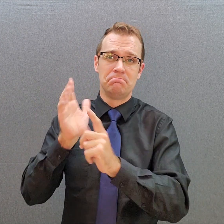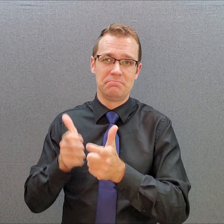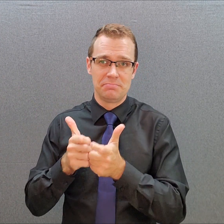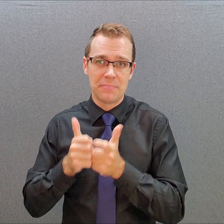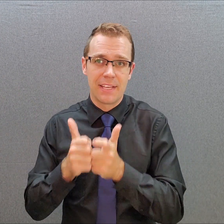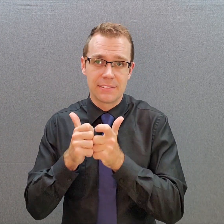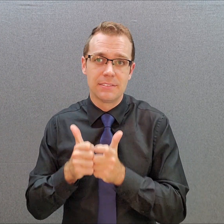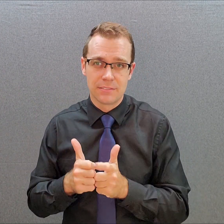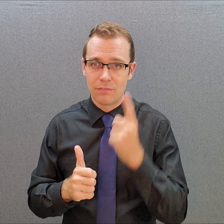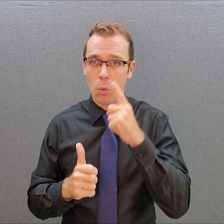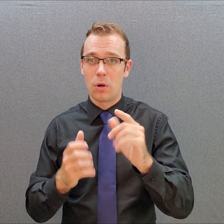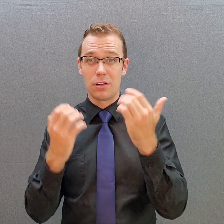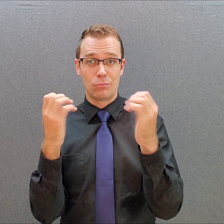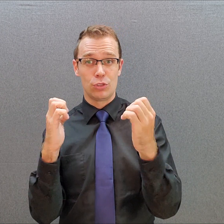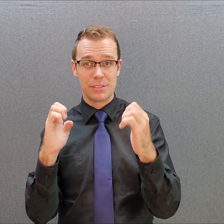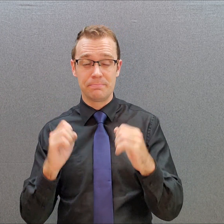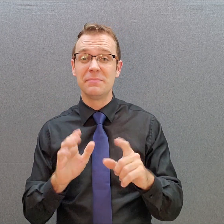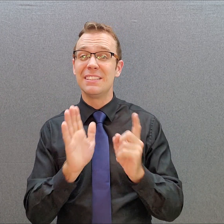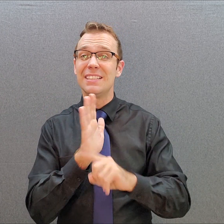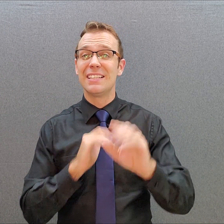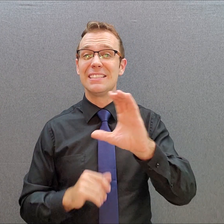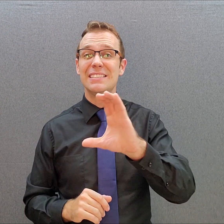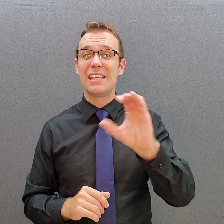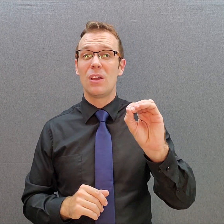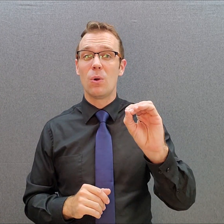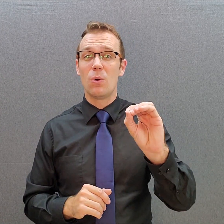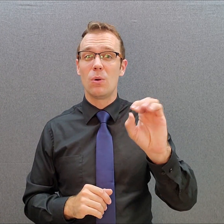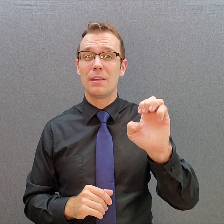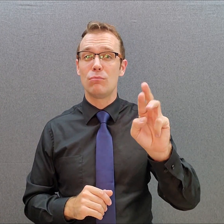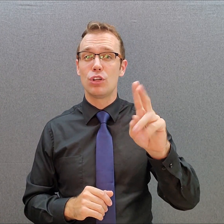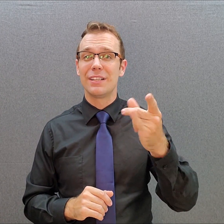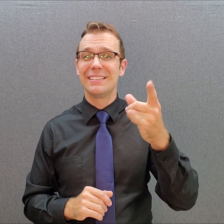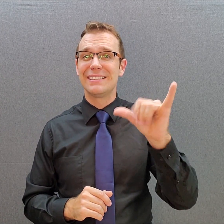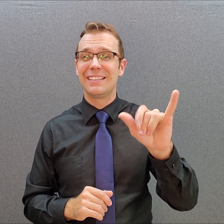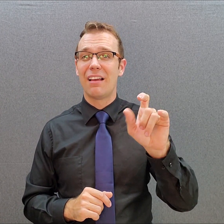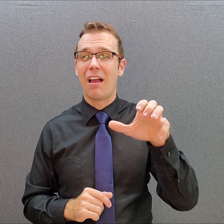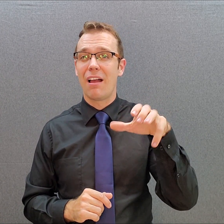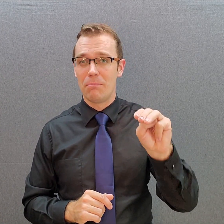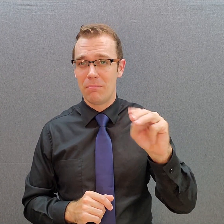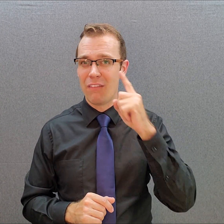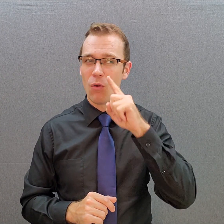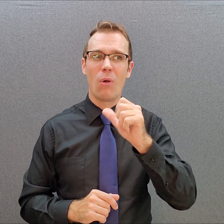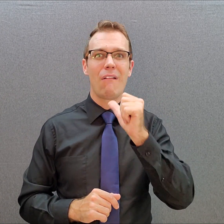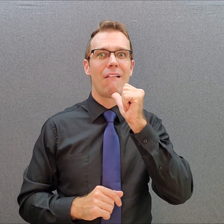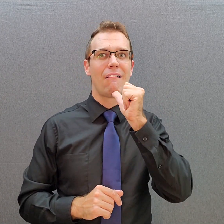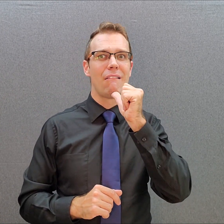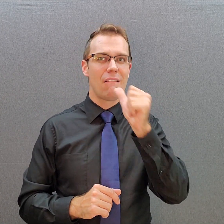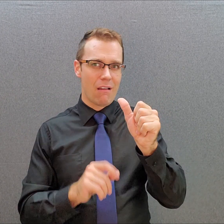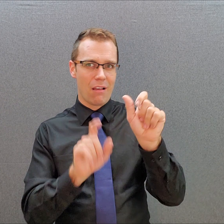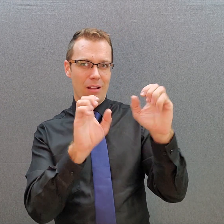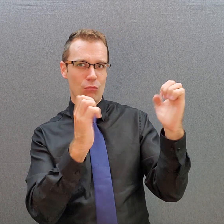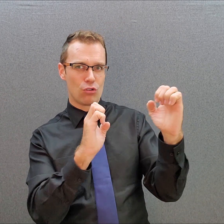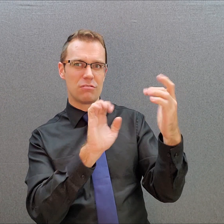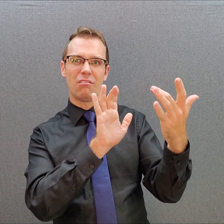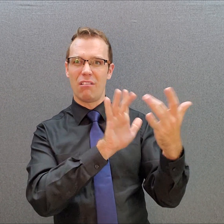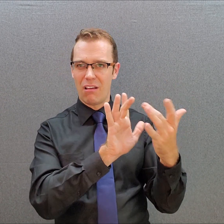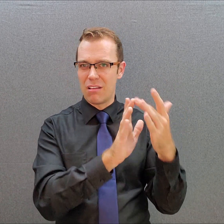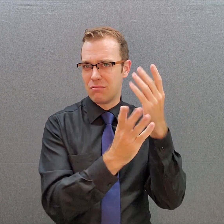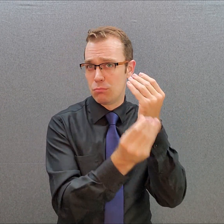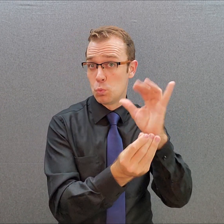that area. Check coemergency.com for non-emergency contact information as well.